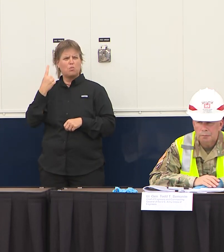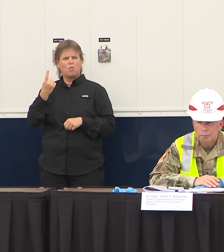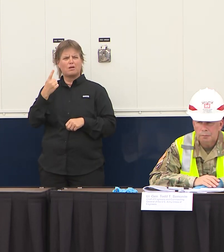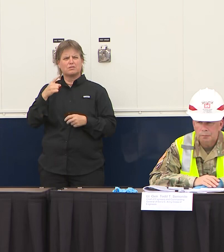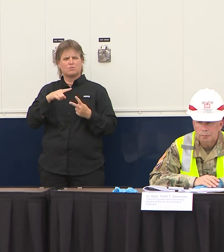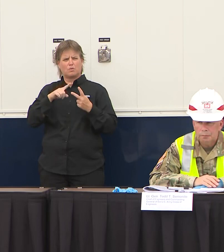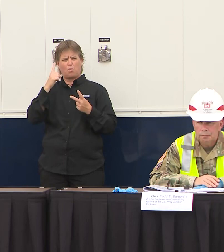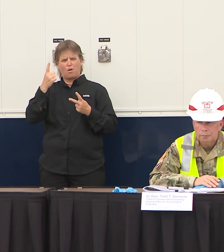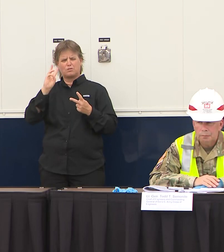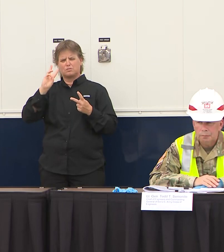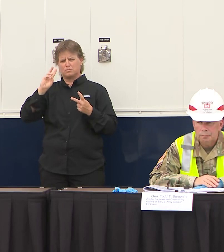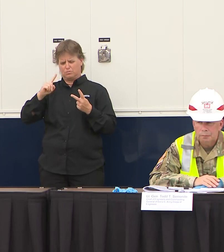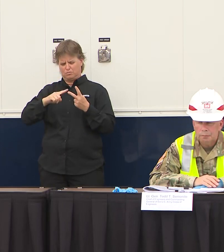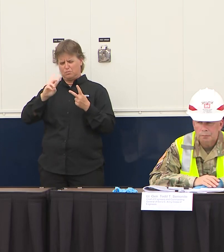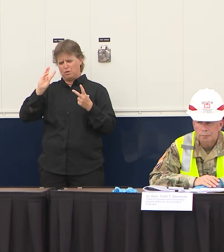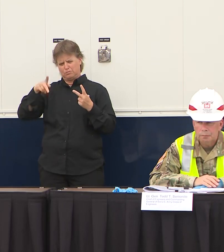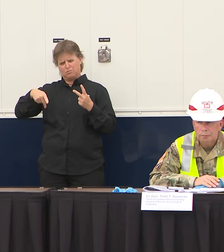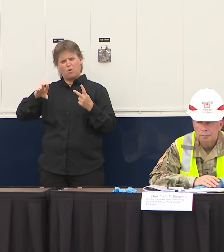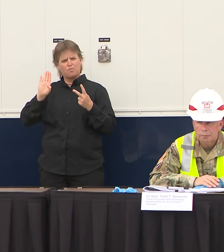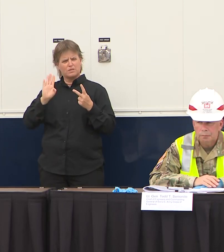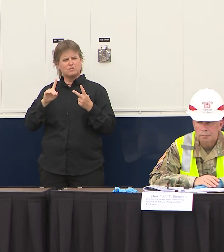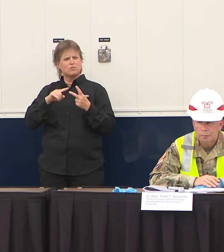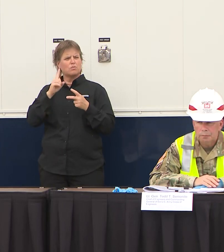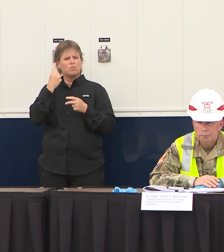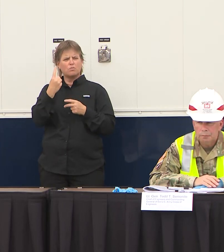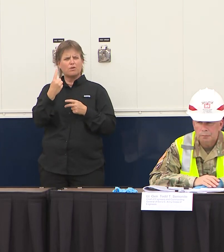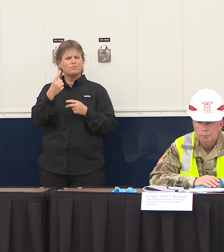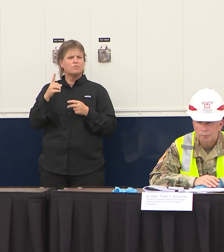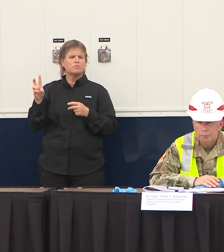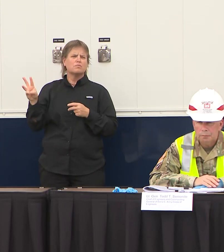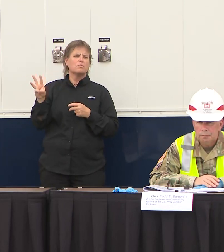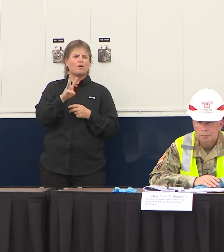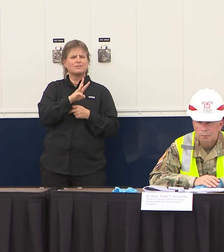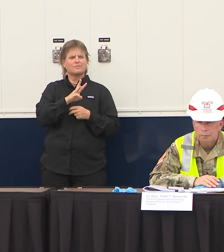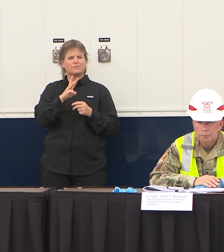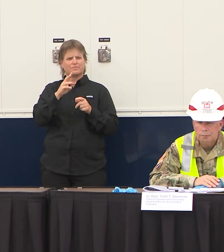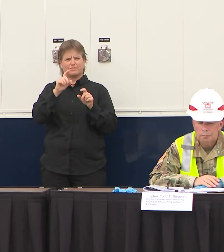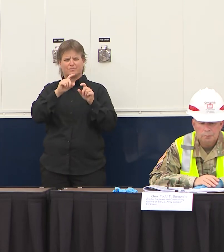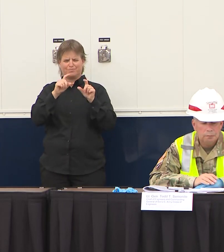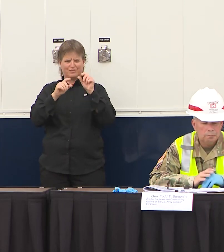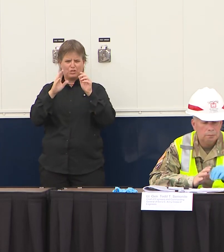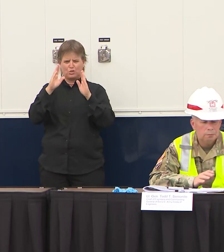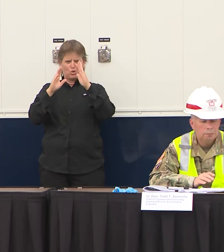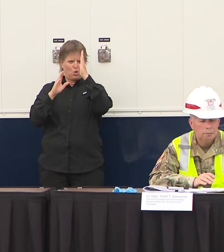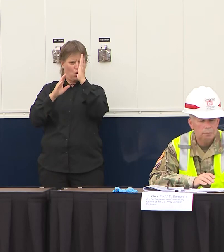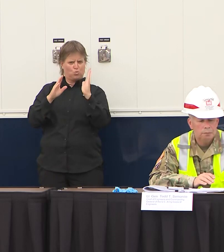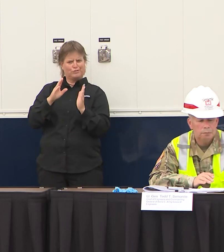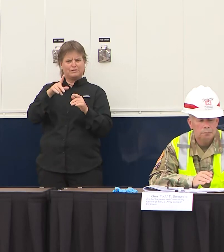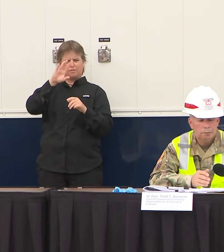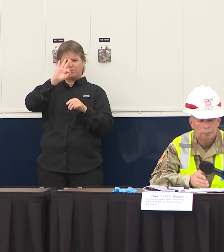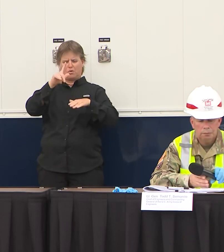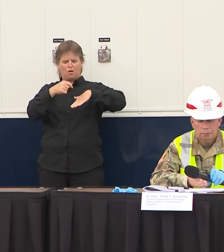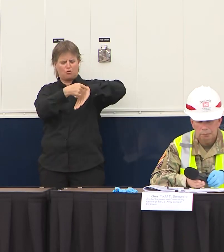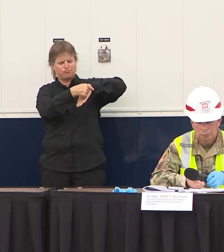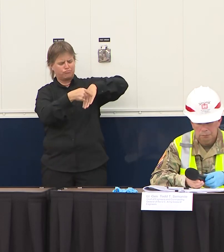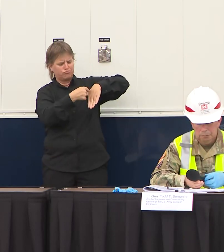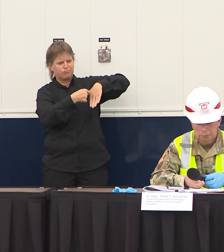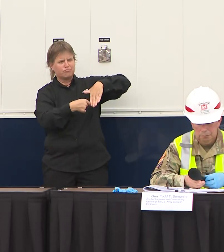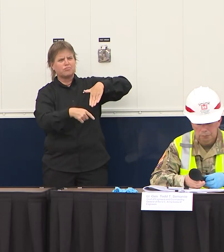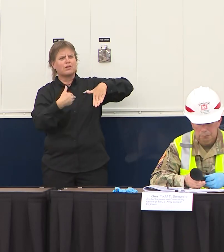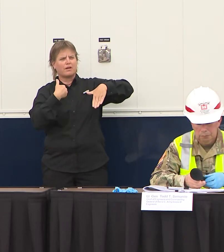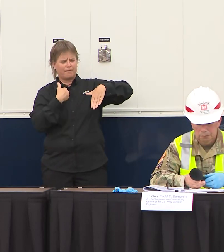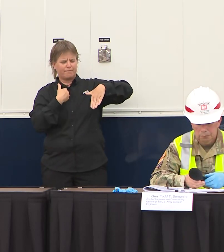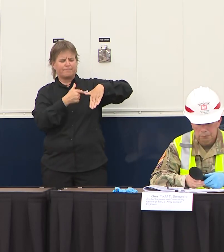on the west coast of Florida and potentially Northeast Florida but we have ready to be deployed 4,300